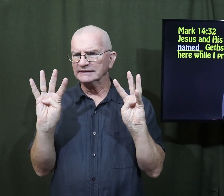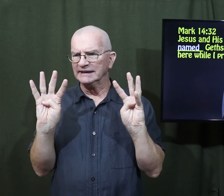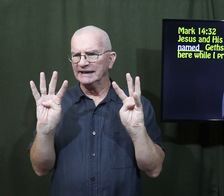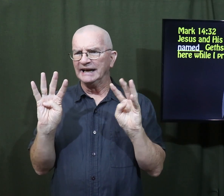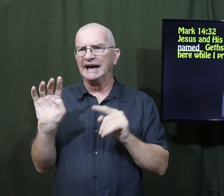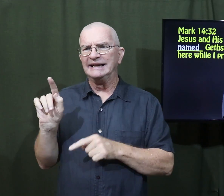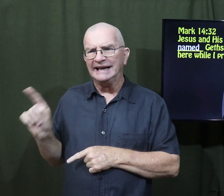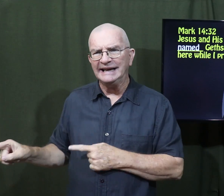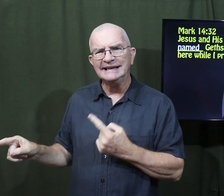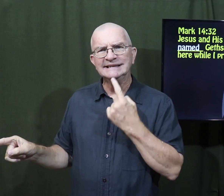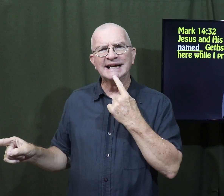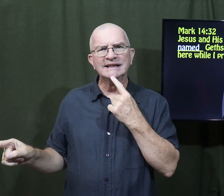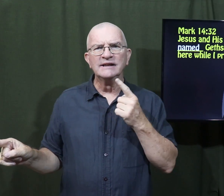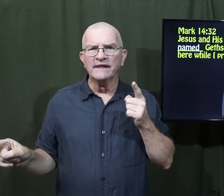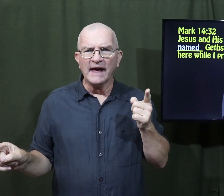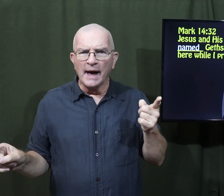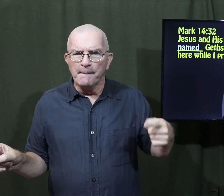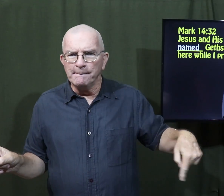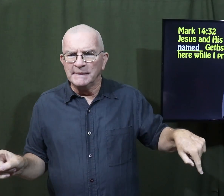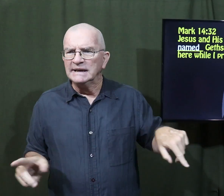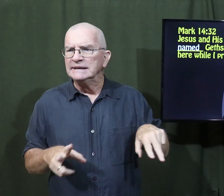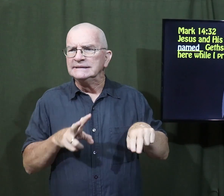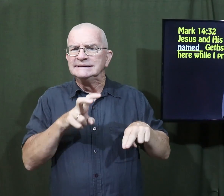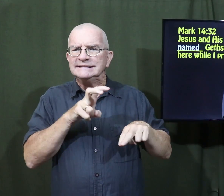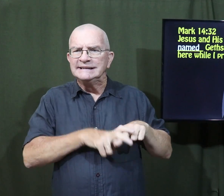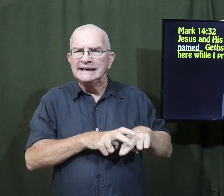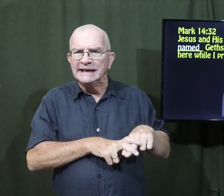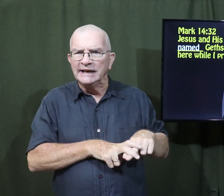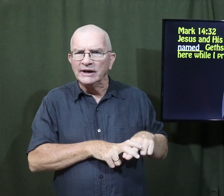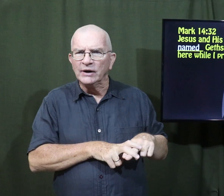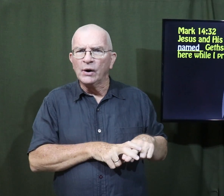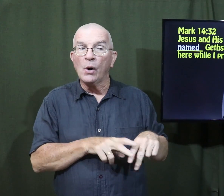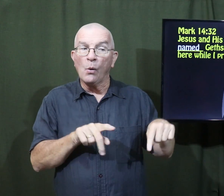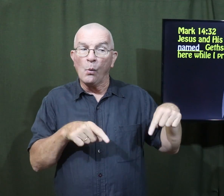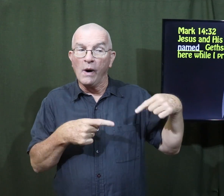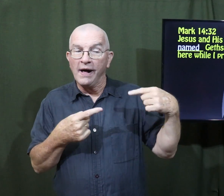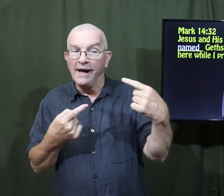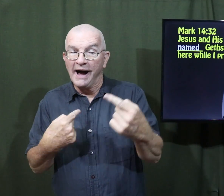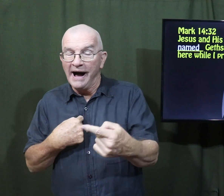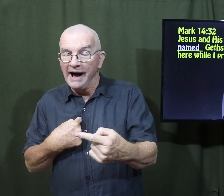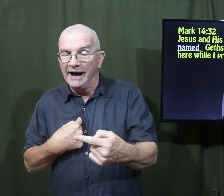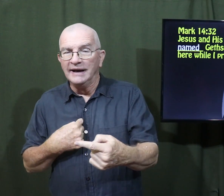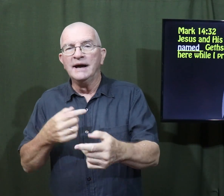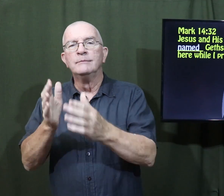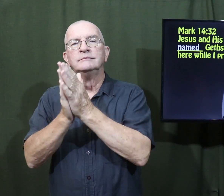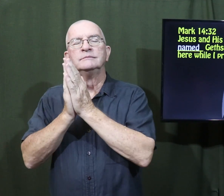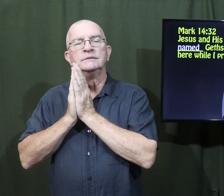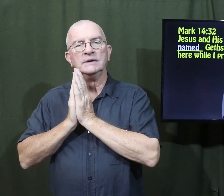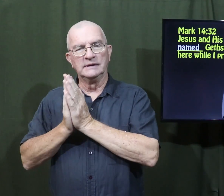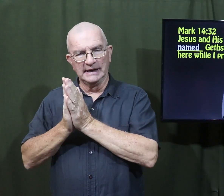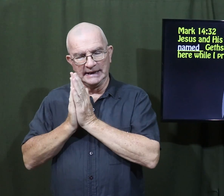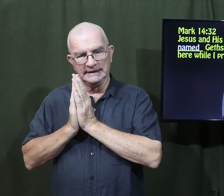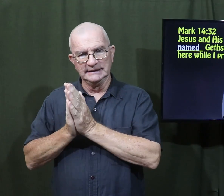It's a garden. And he said to them, Sit here while I pray.